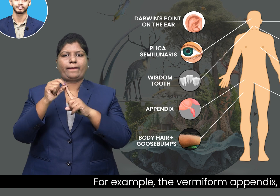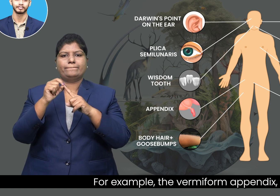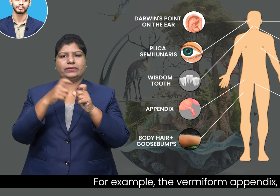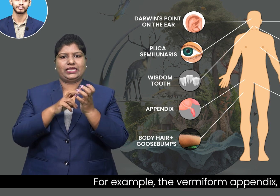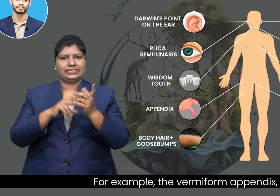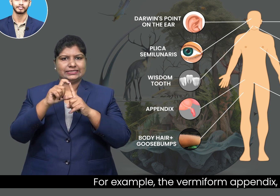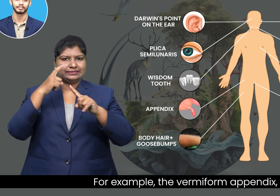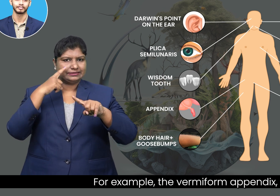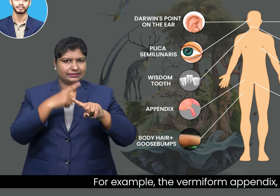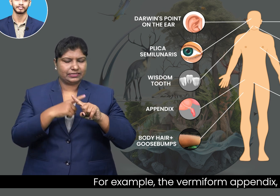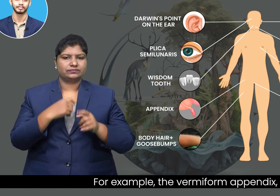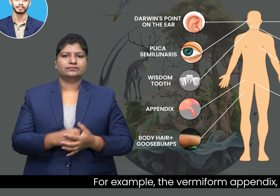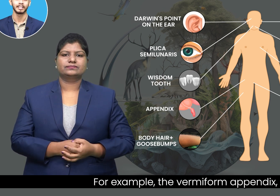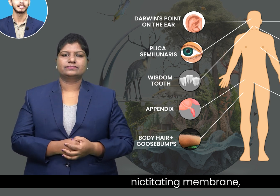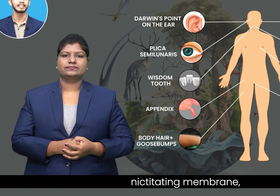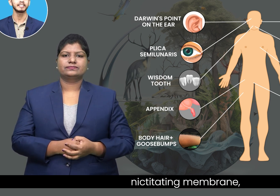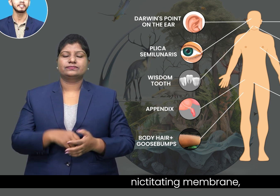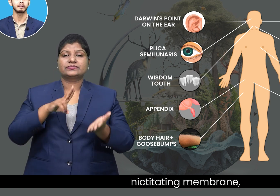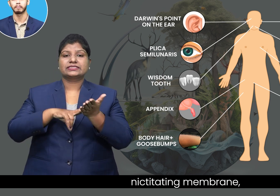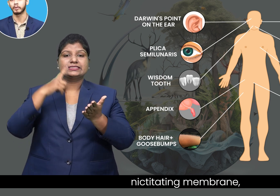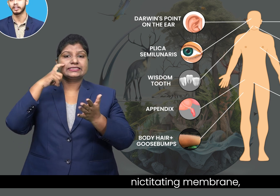nictitating membrane,